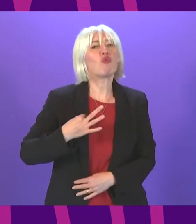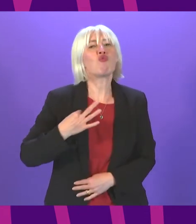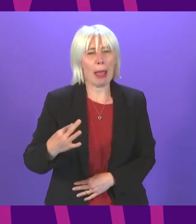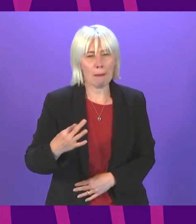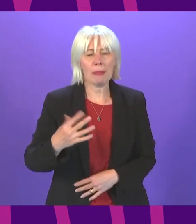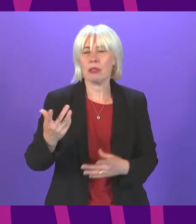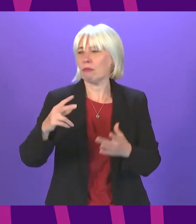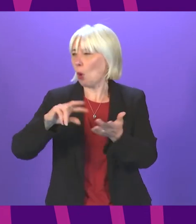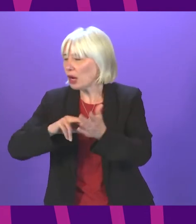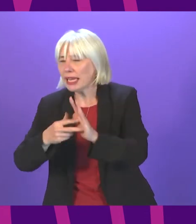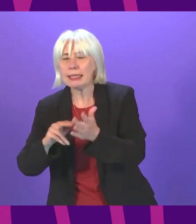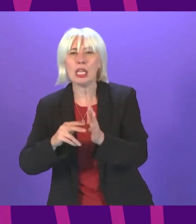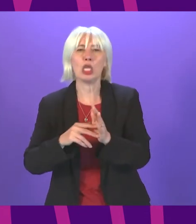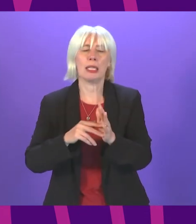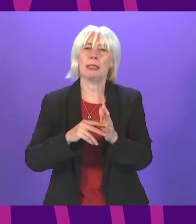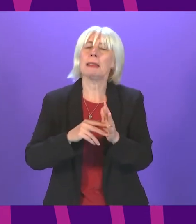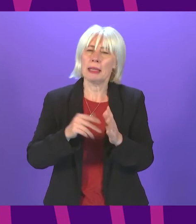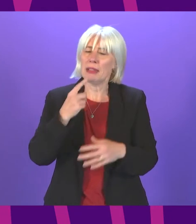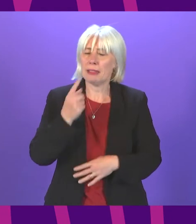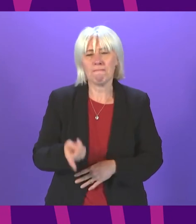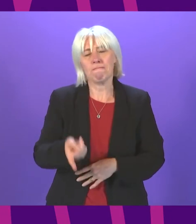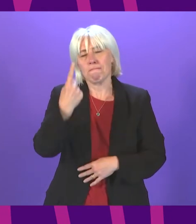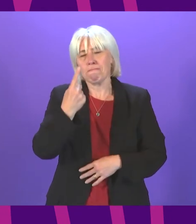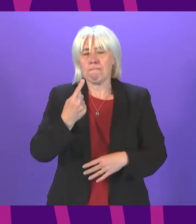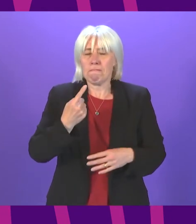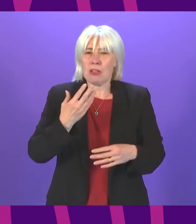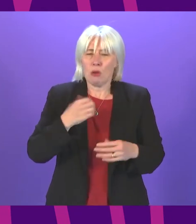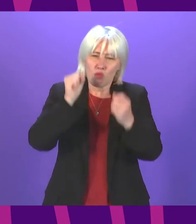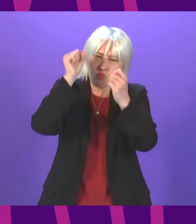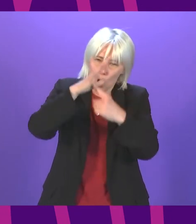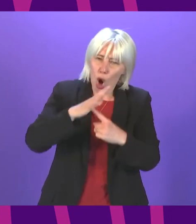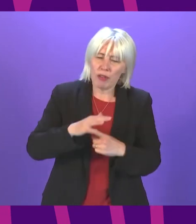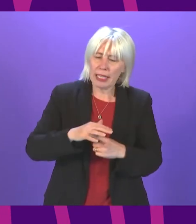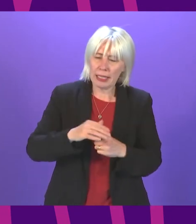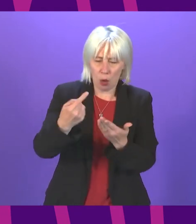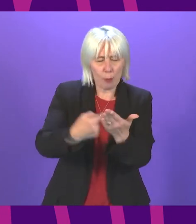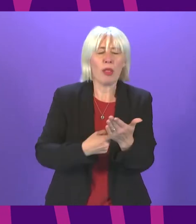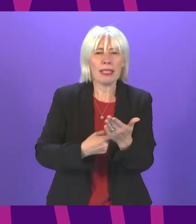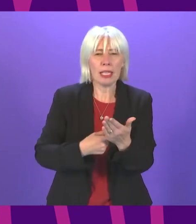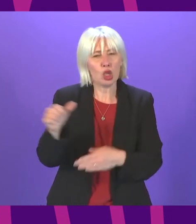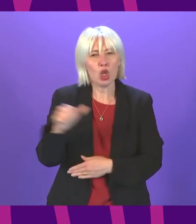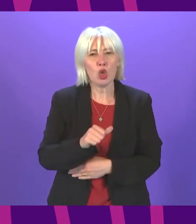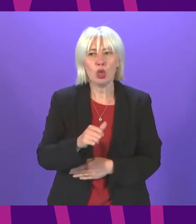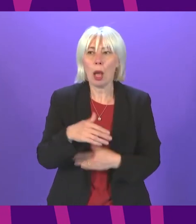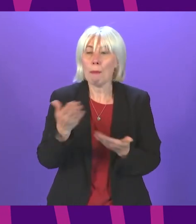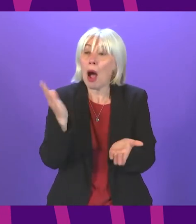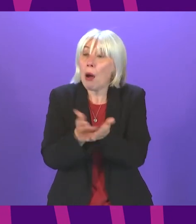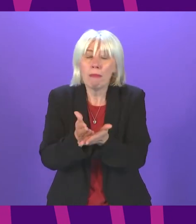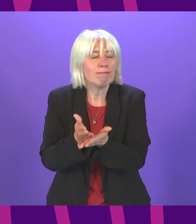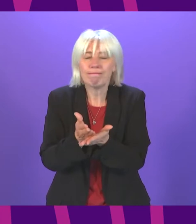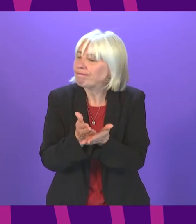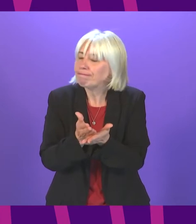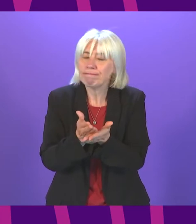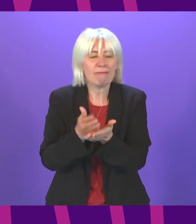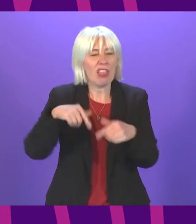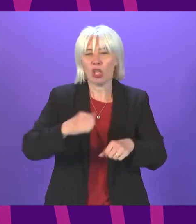and organisations have called for a number of very specific priorities and policies and they have not heard them. All we get